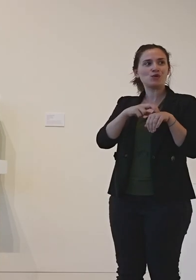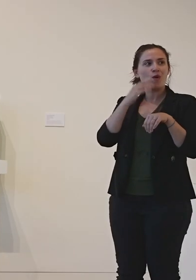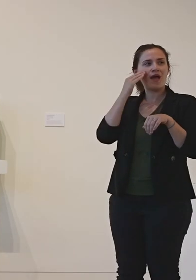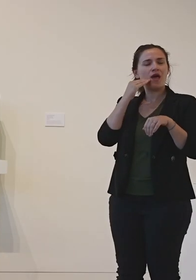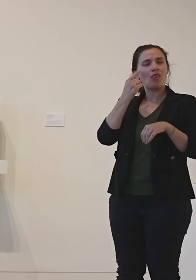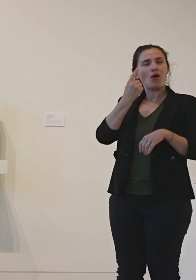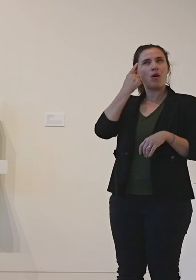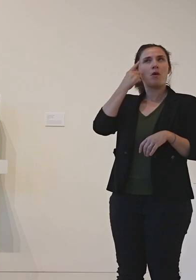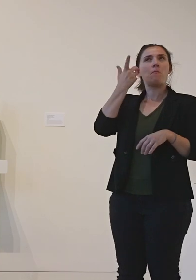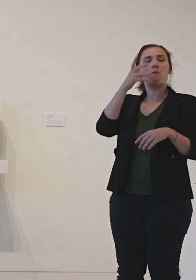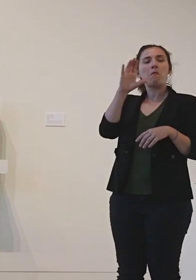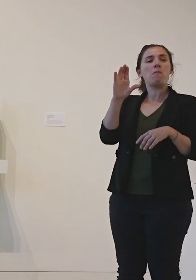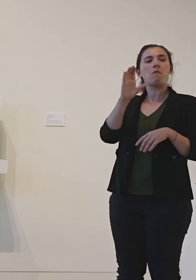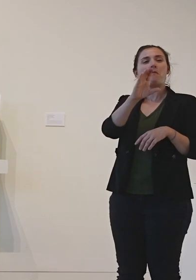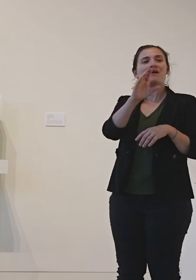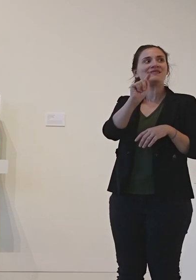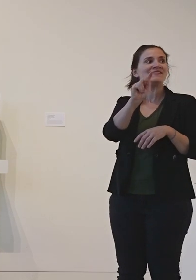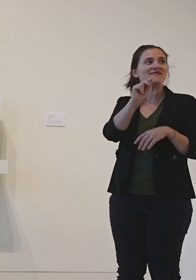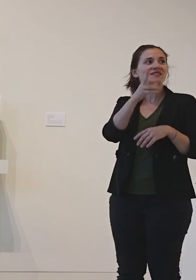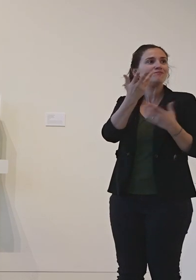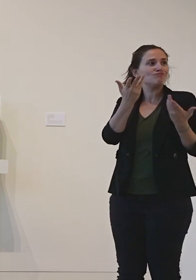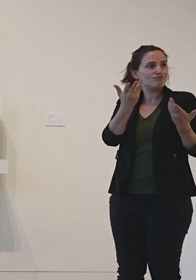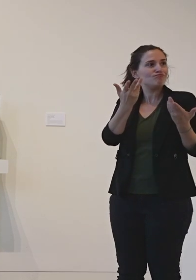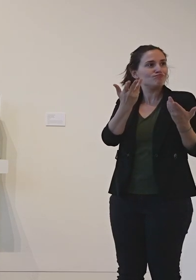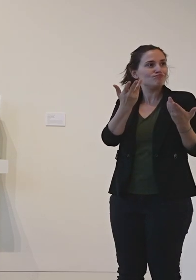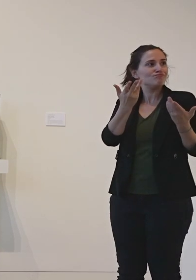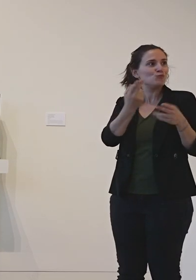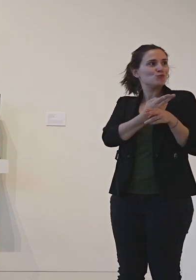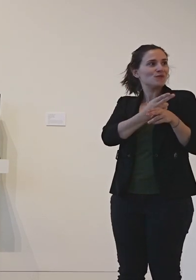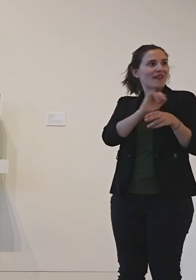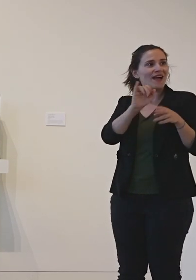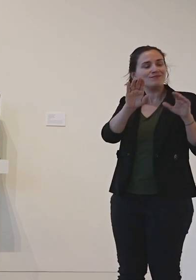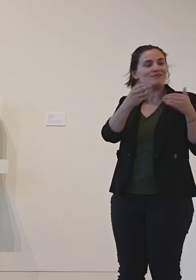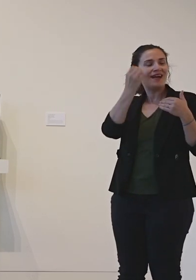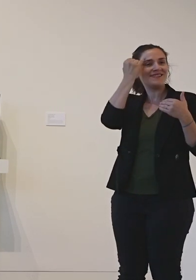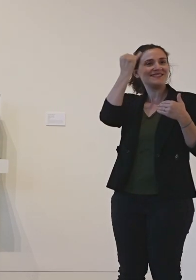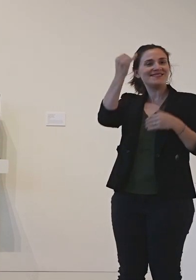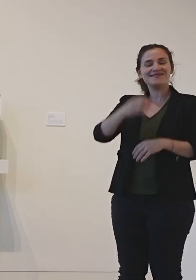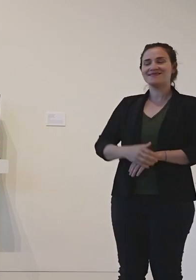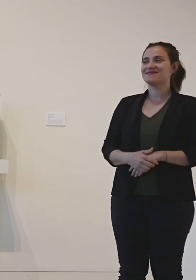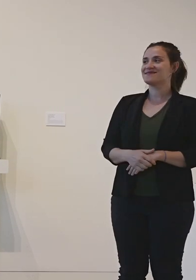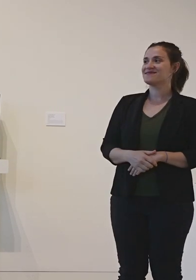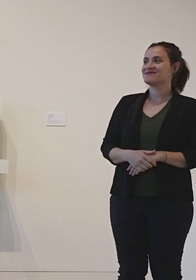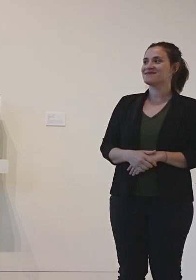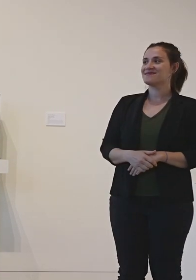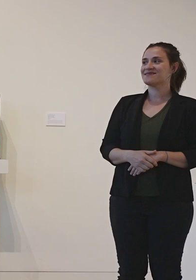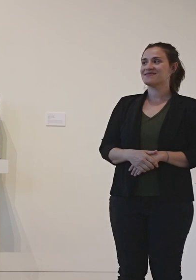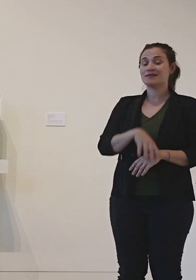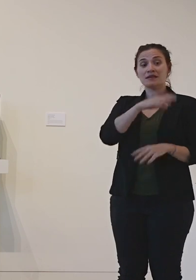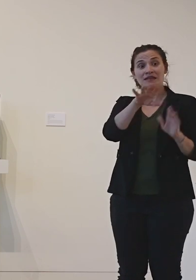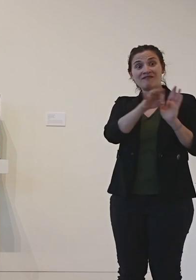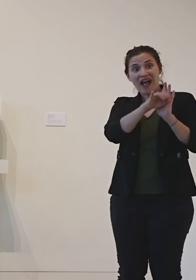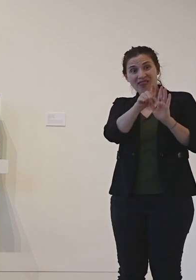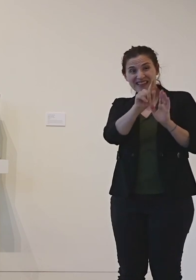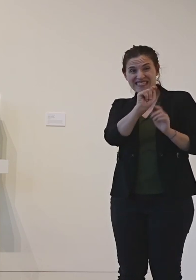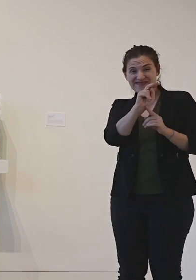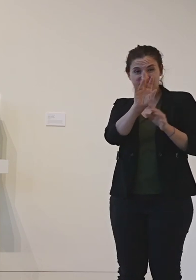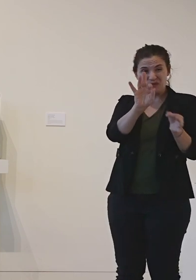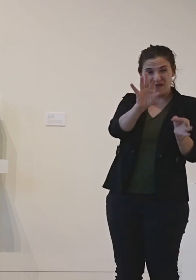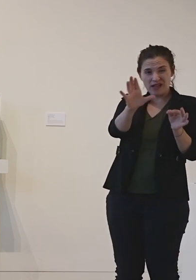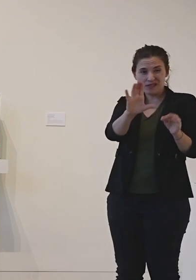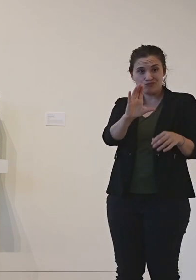And I figured I had to put him in a TV That was hard to find and then I had to like